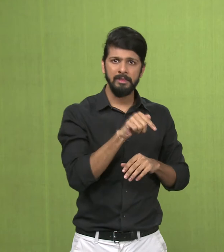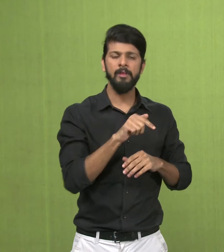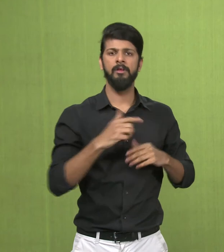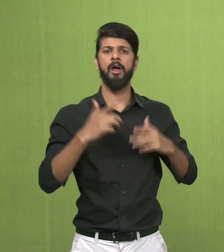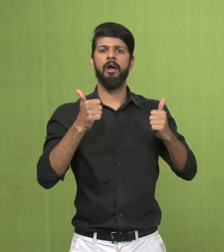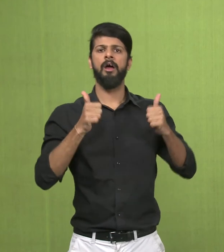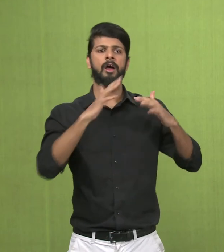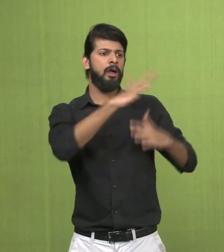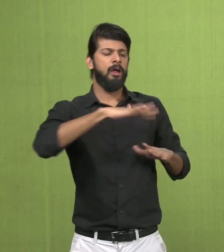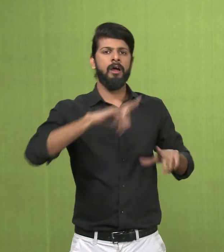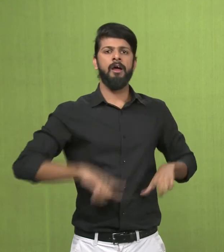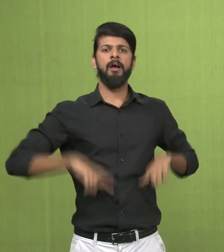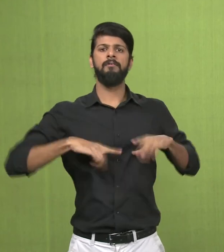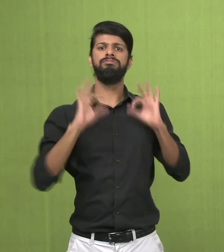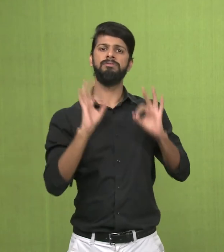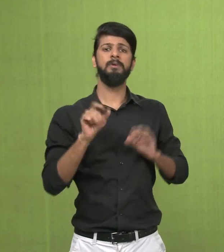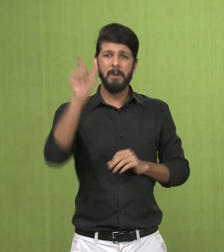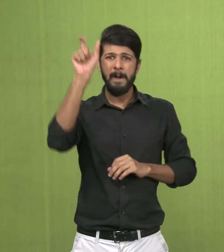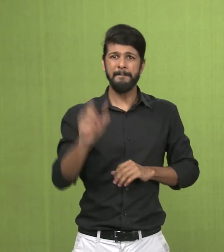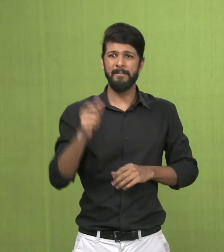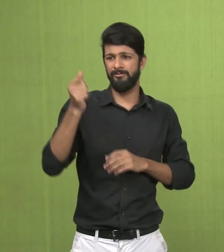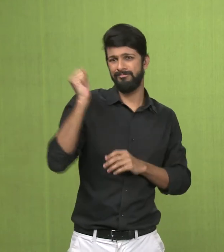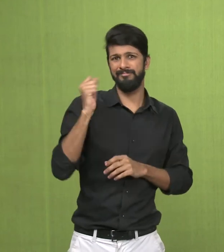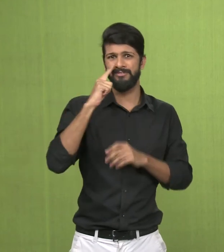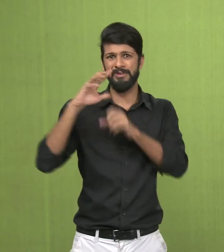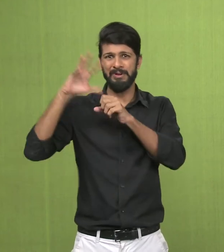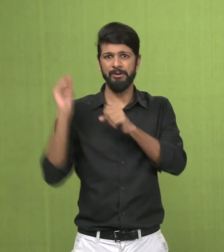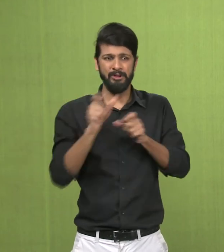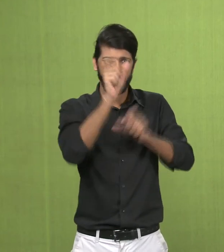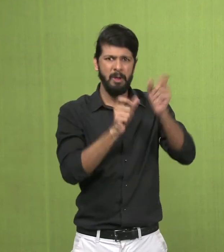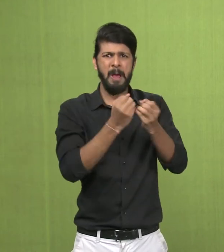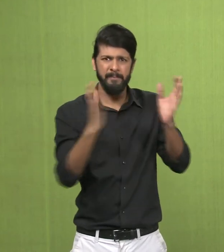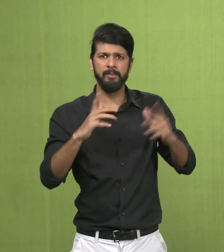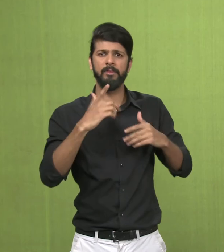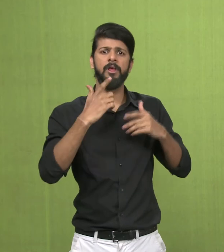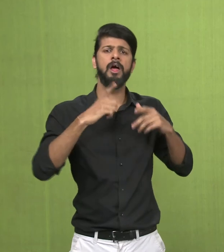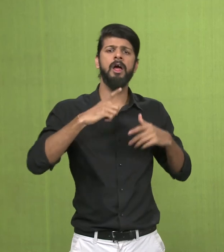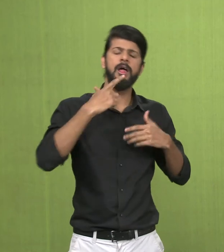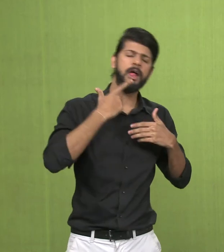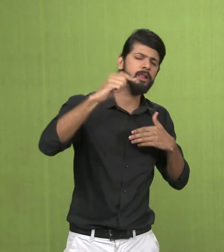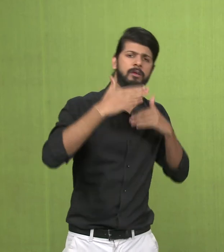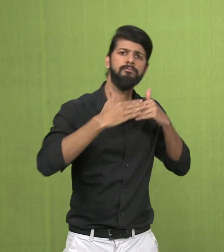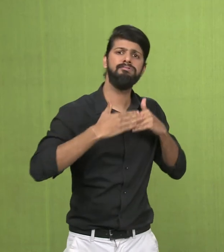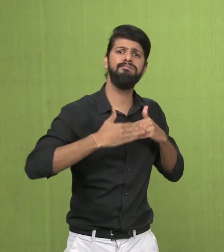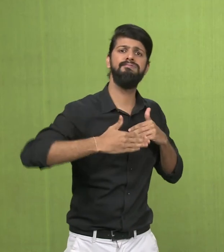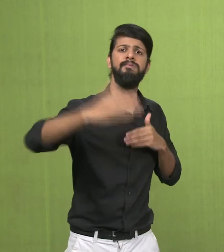the guardian of nature of forests and she was venerated